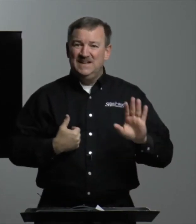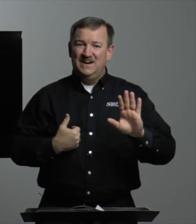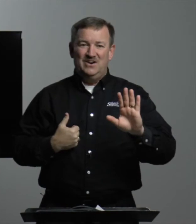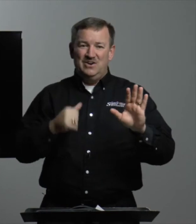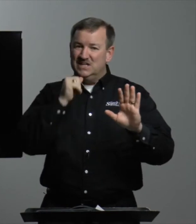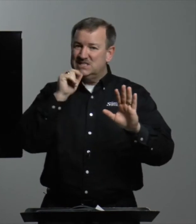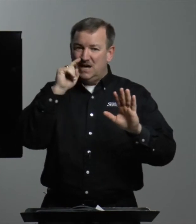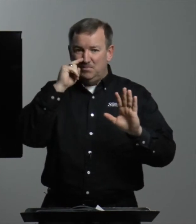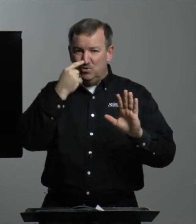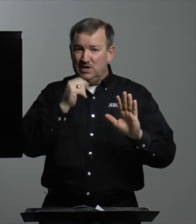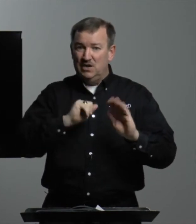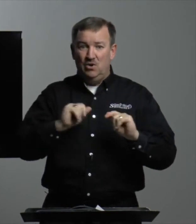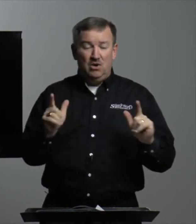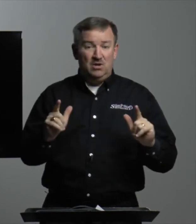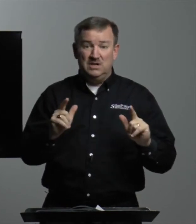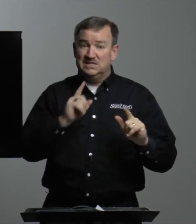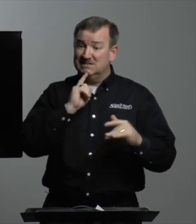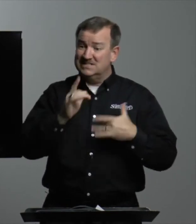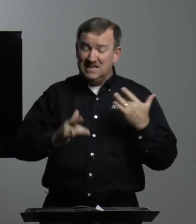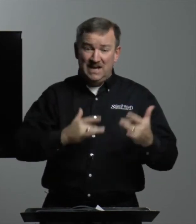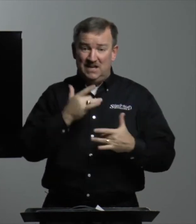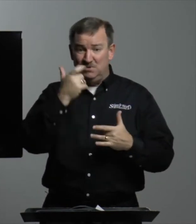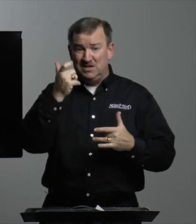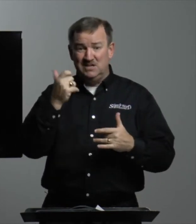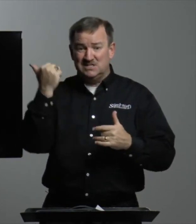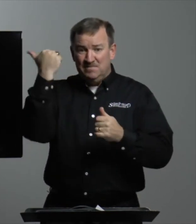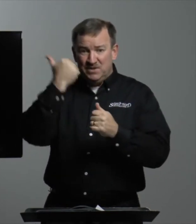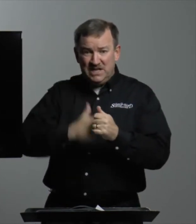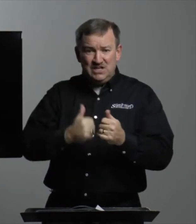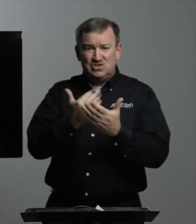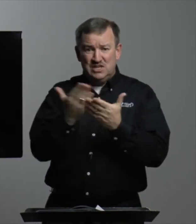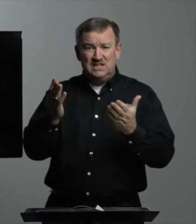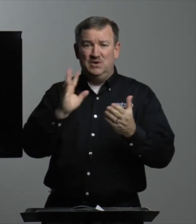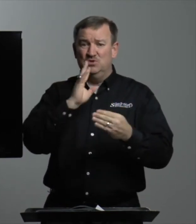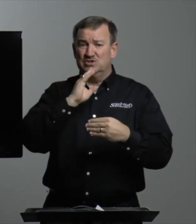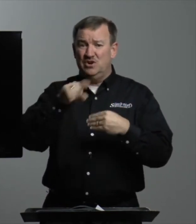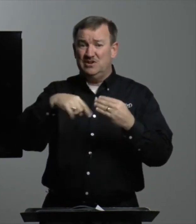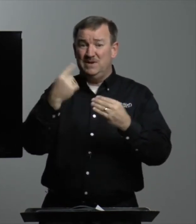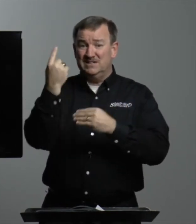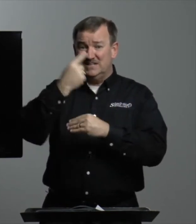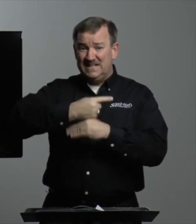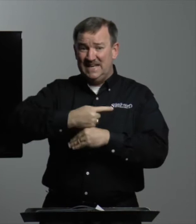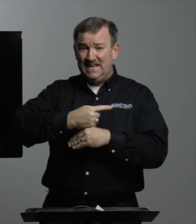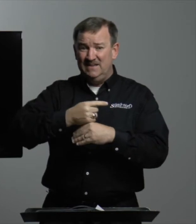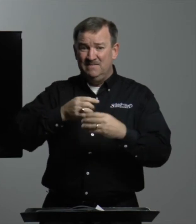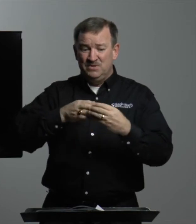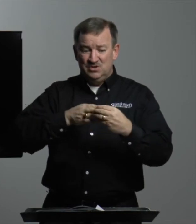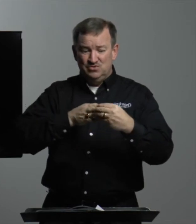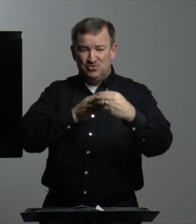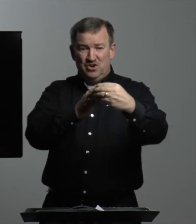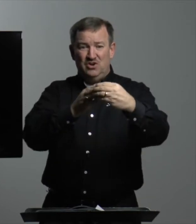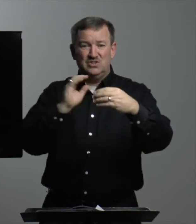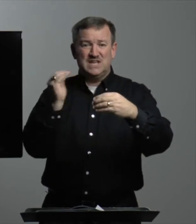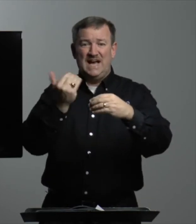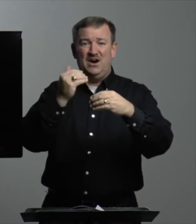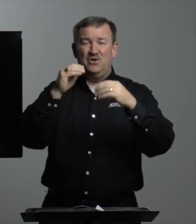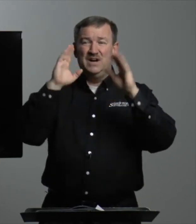Oh, it's not boring at all. It's exciting because each thing that we'll talk about today draws our